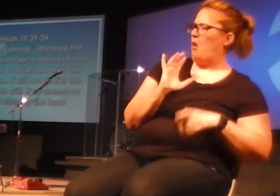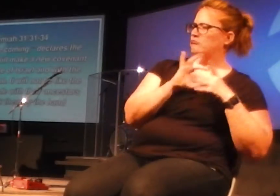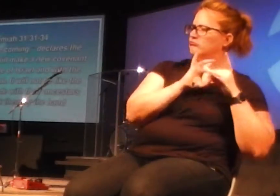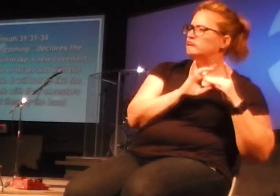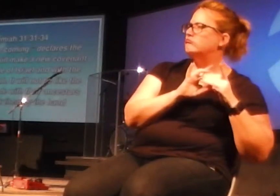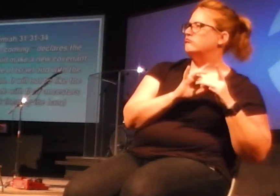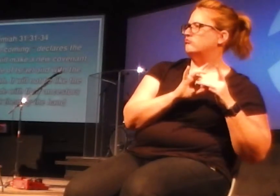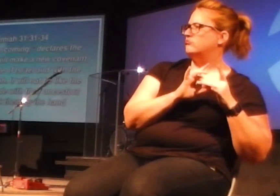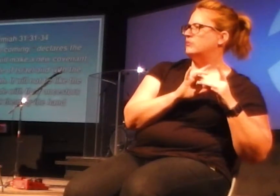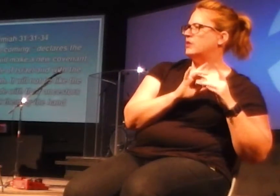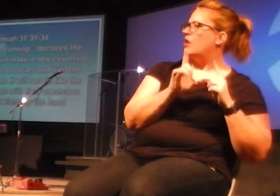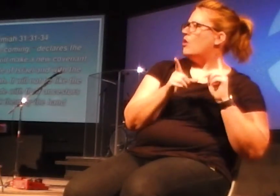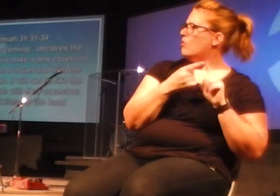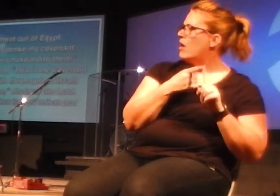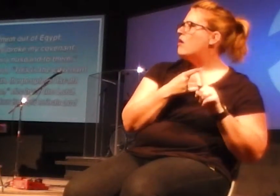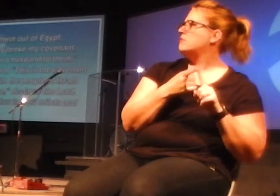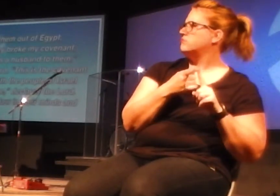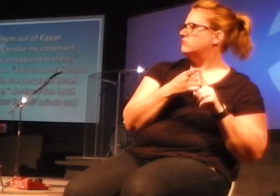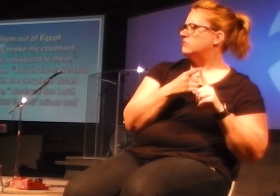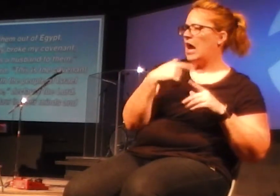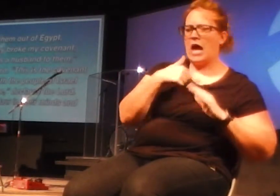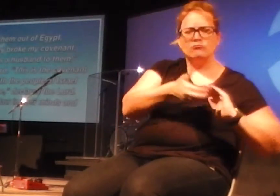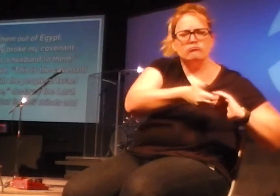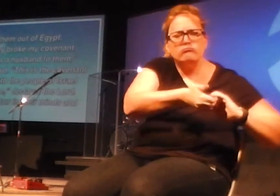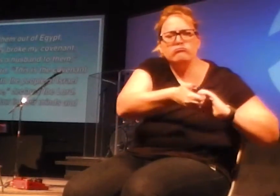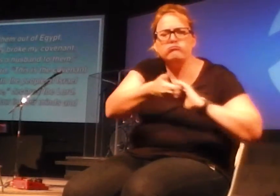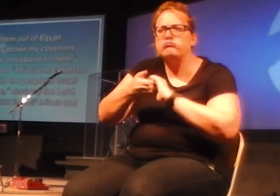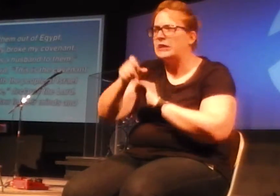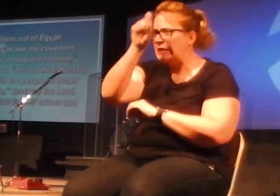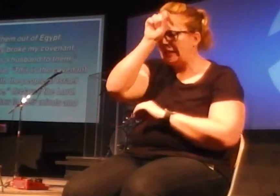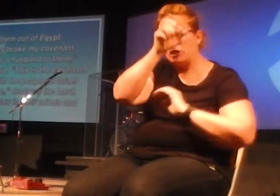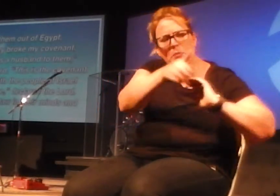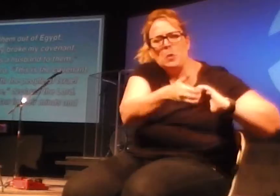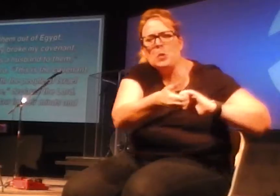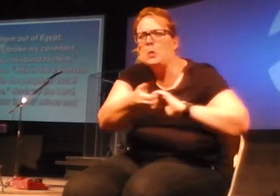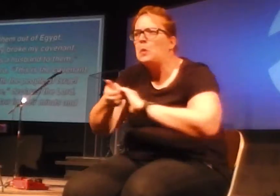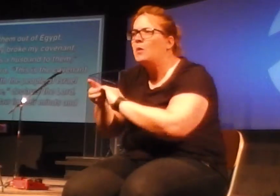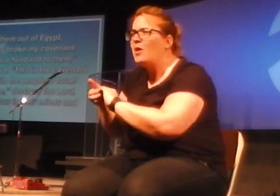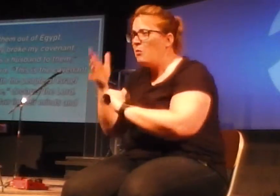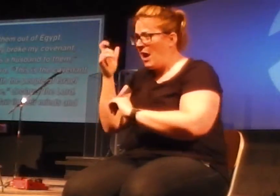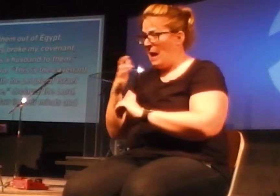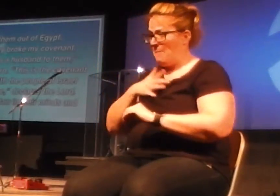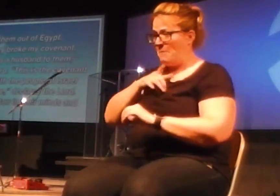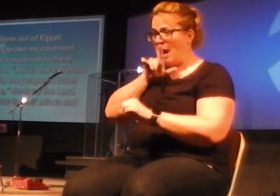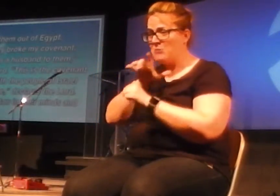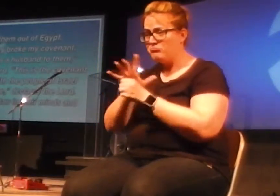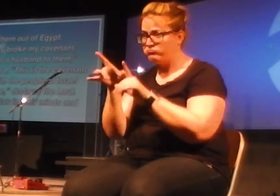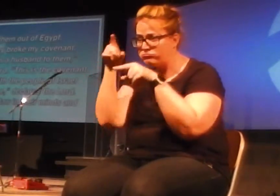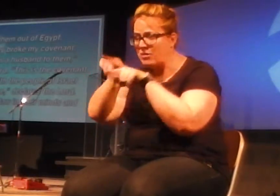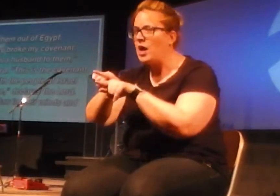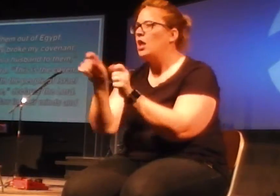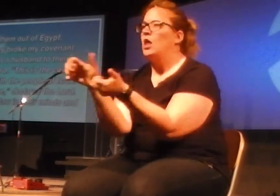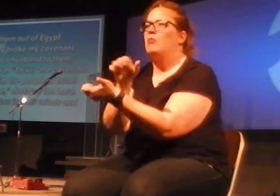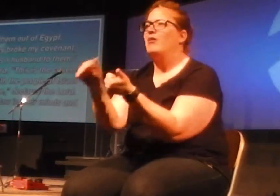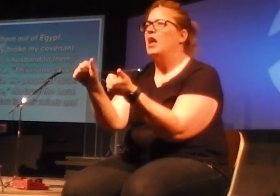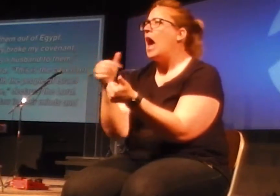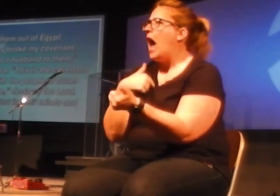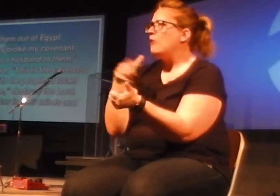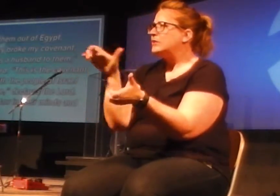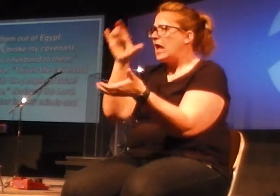took them by the hand to lead them out of Egypt, because they broke my covenant, though I was a husband to them, declares the